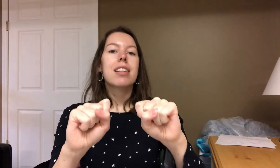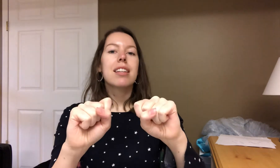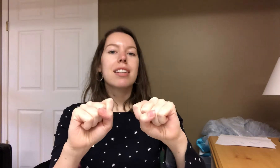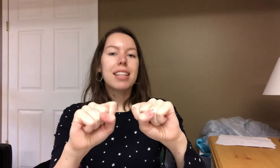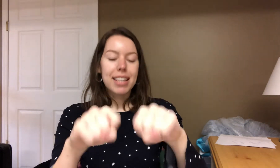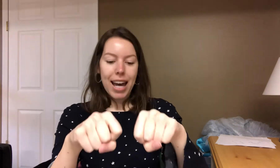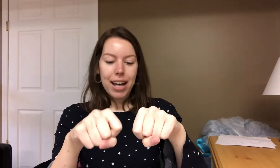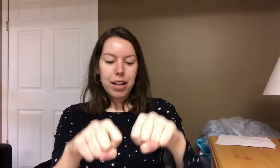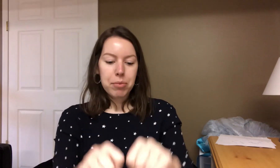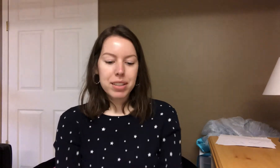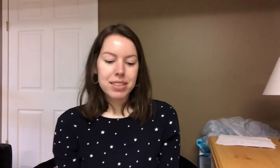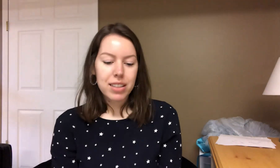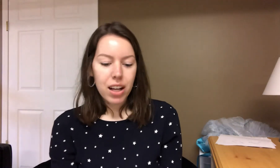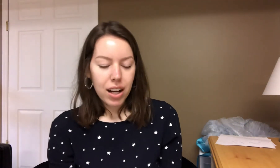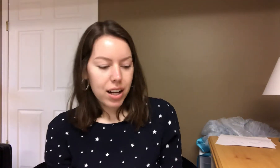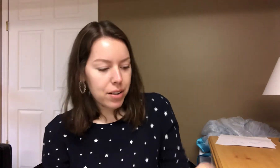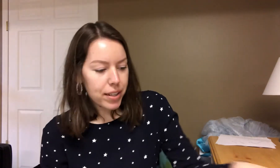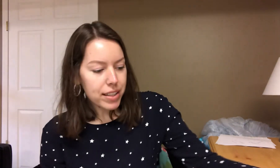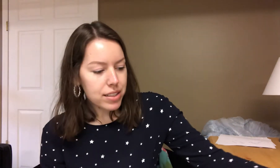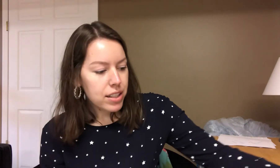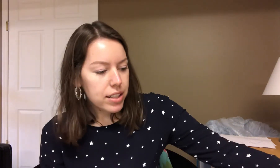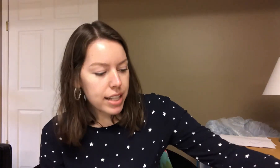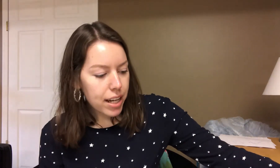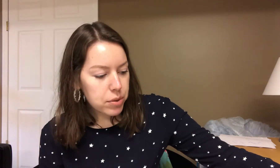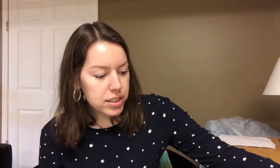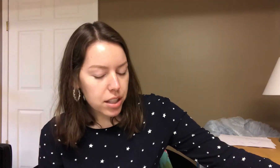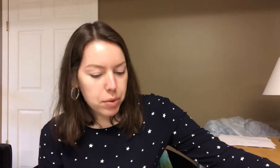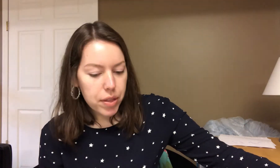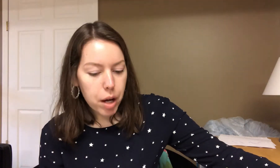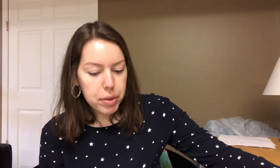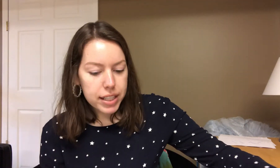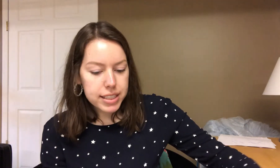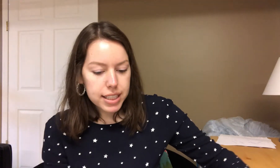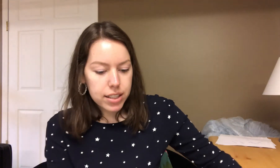Yam. Alright. Now we'll start with uppercase letters.